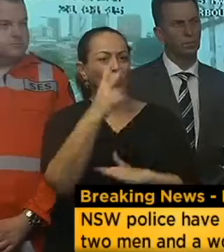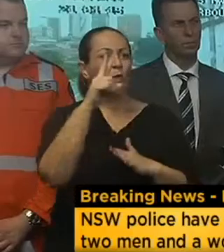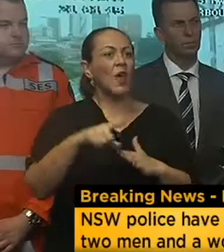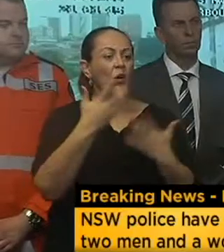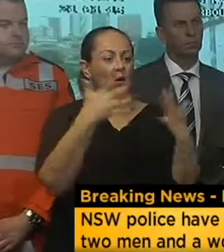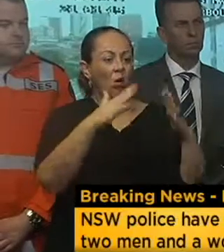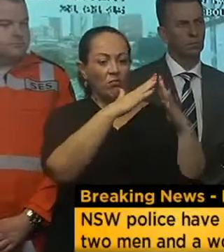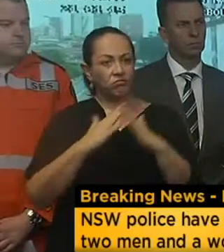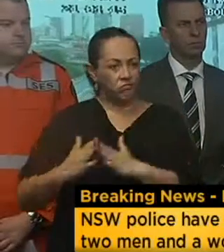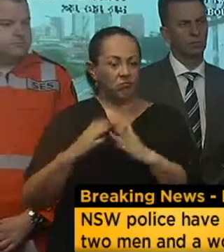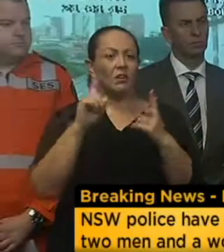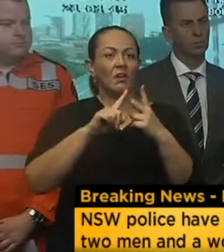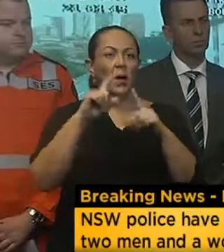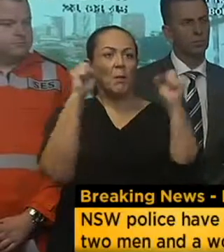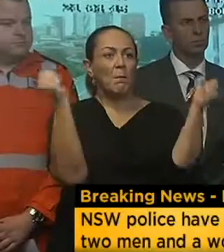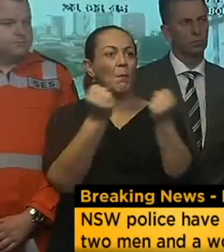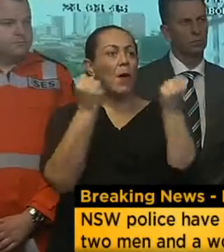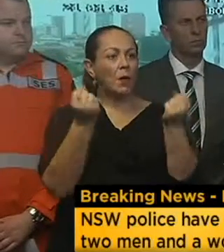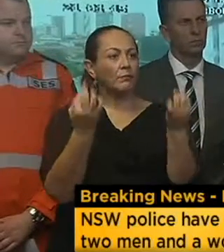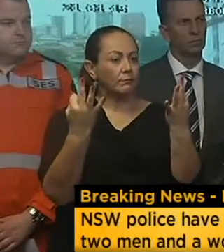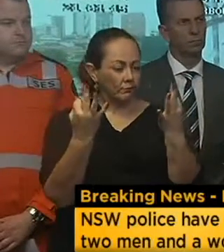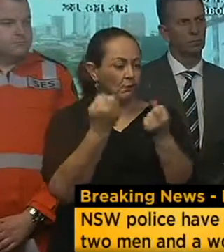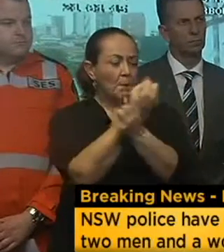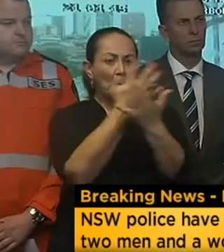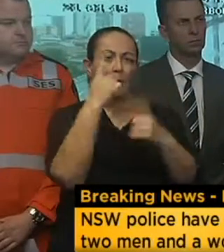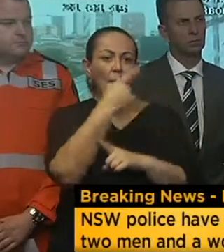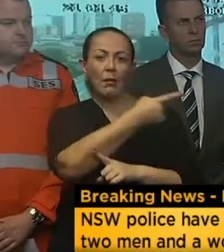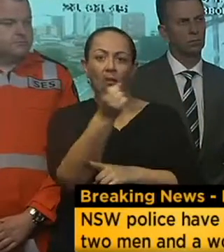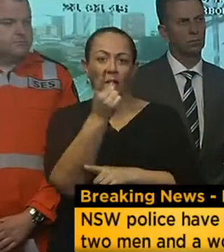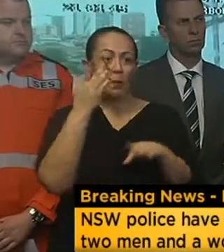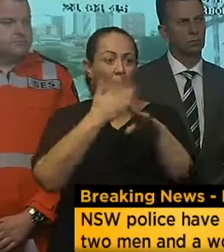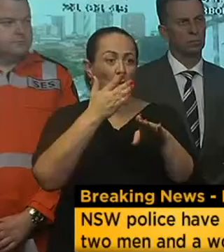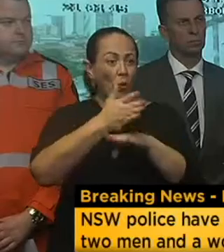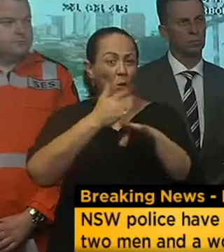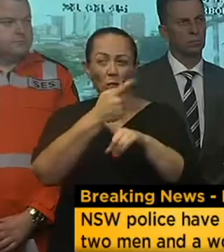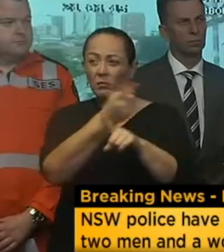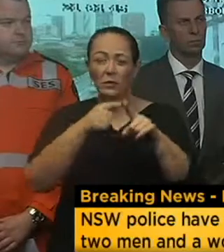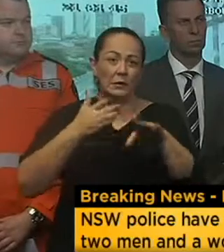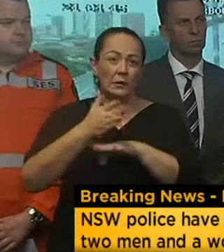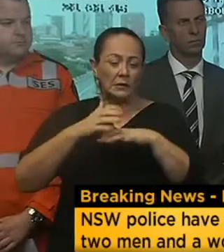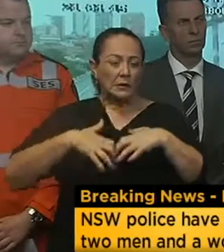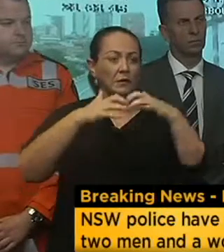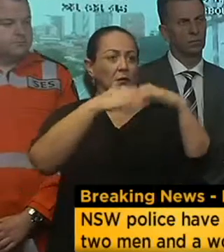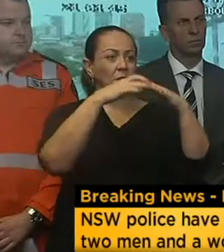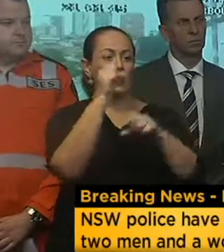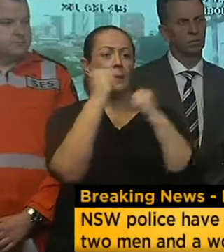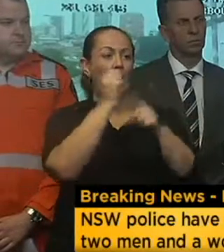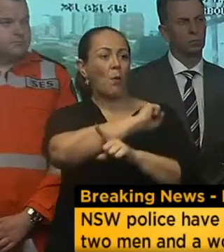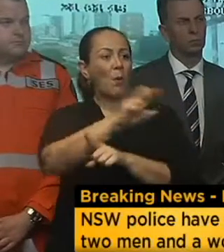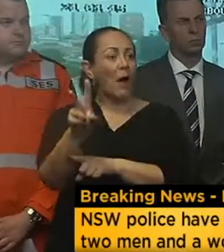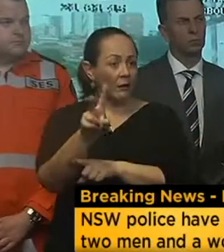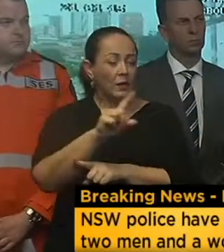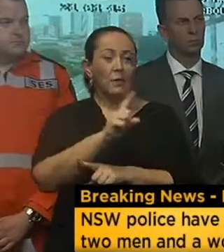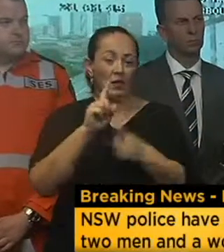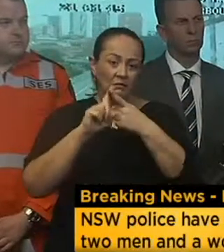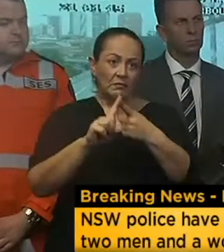their power. And again there is a number of people, our workers that are working very hard to restore that power but it is a constant